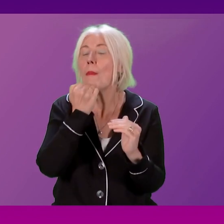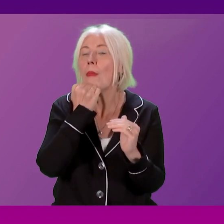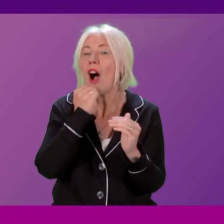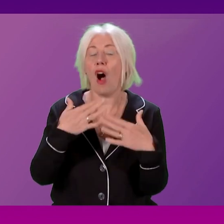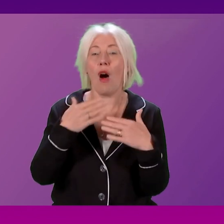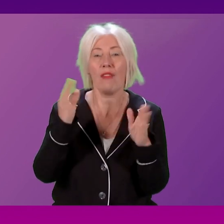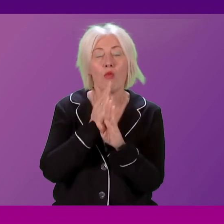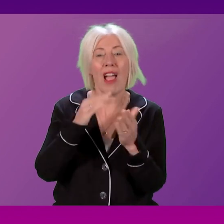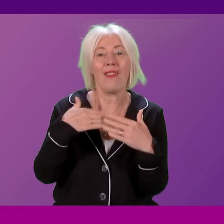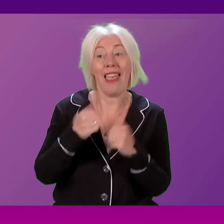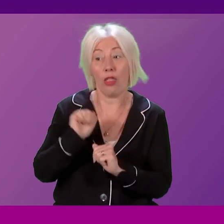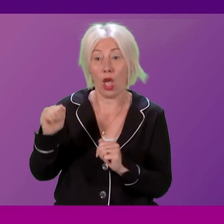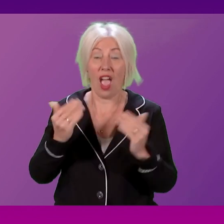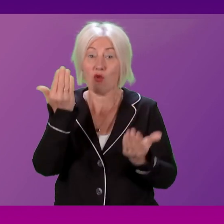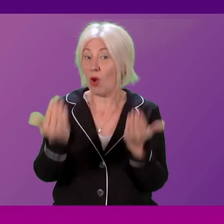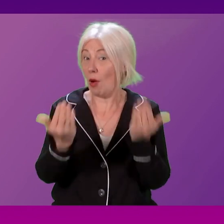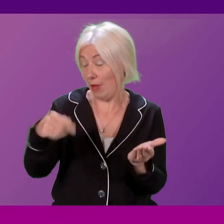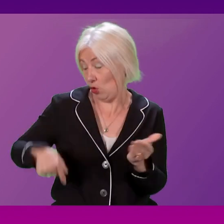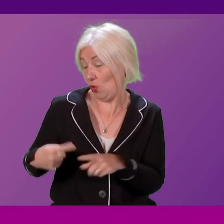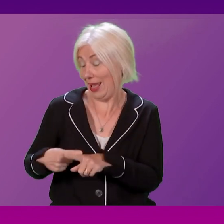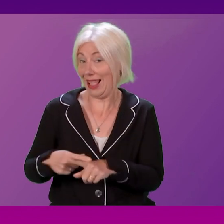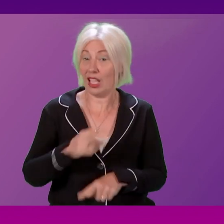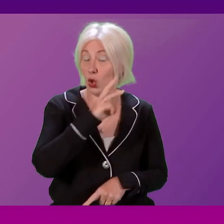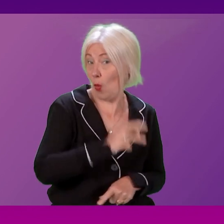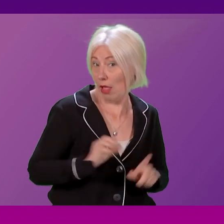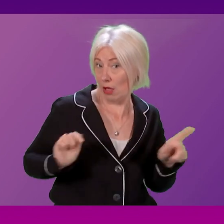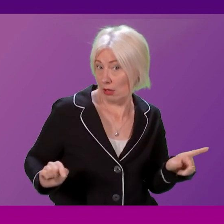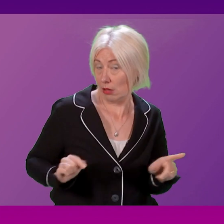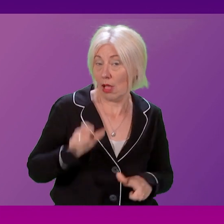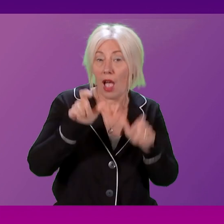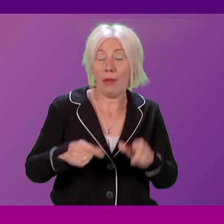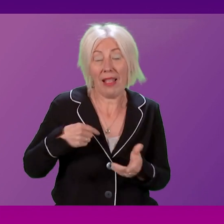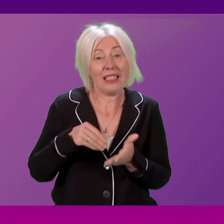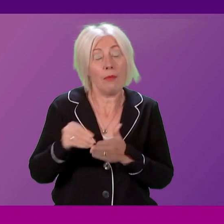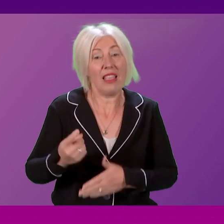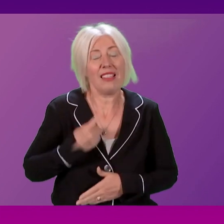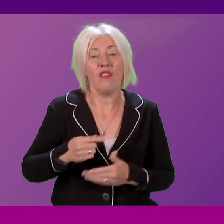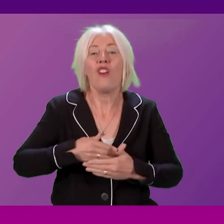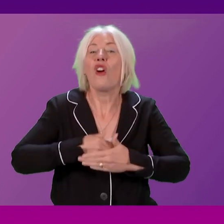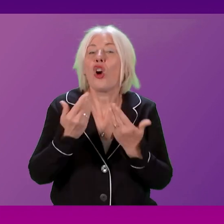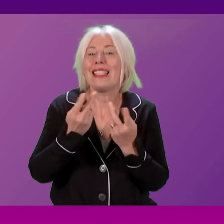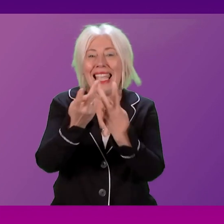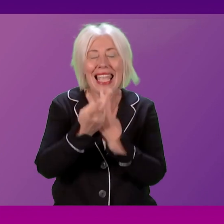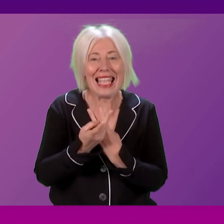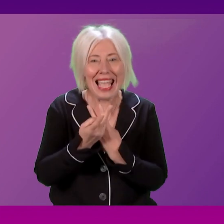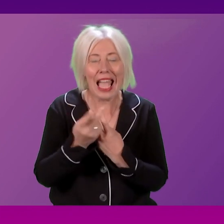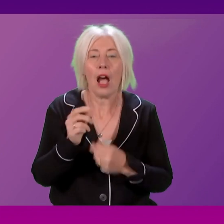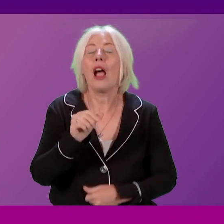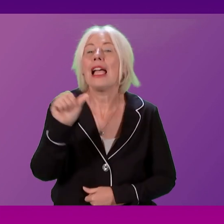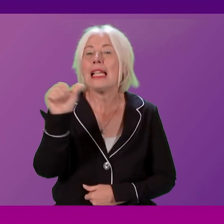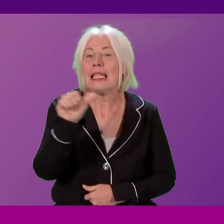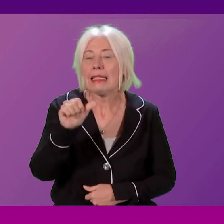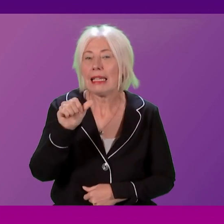compared to England and Wales. The rate of people who are self-funding for private inpatient day care is 16%